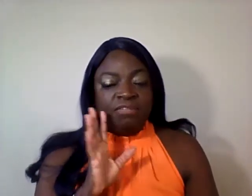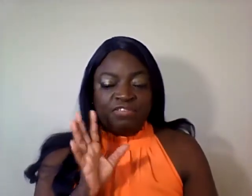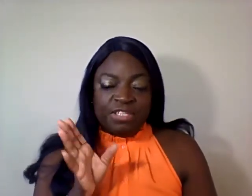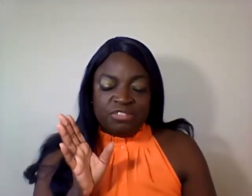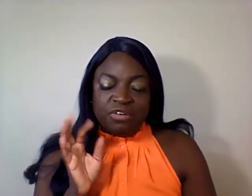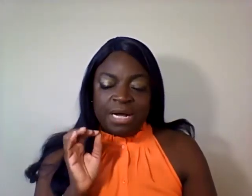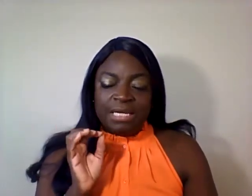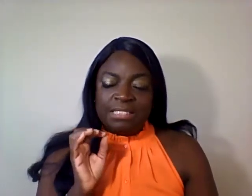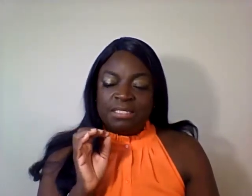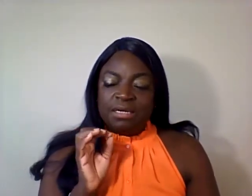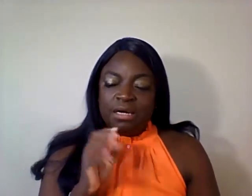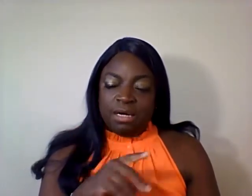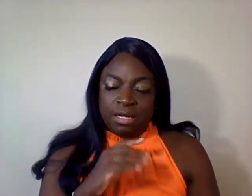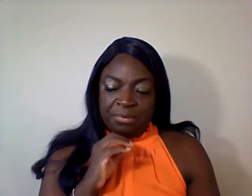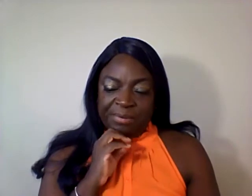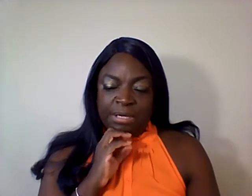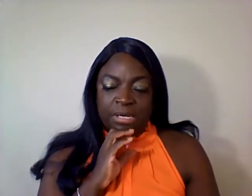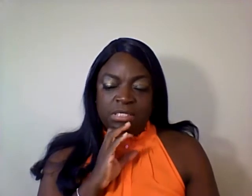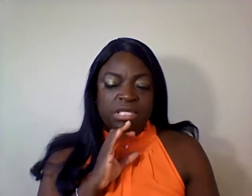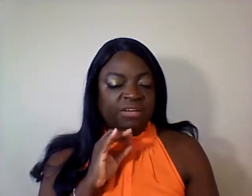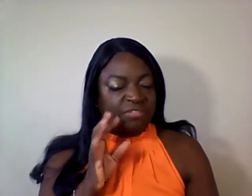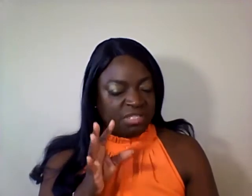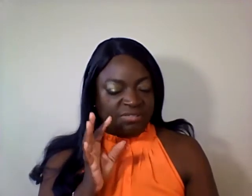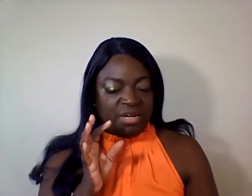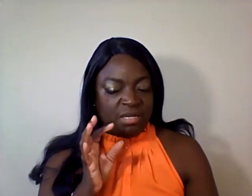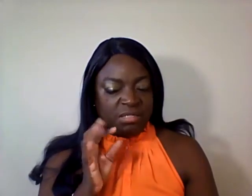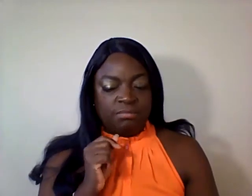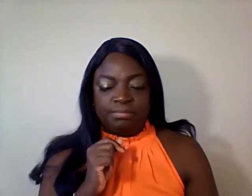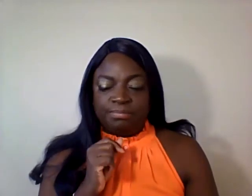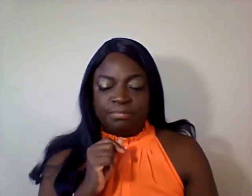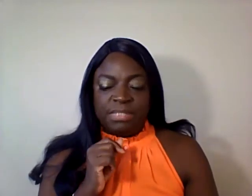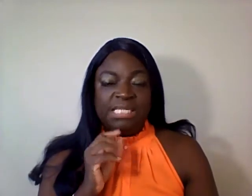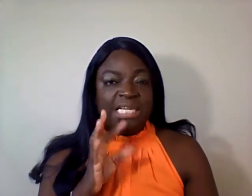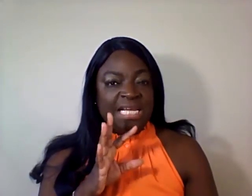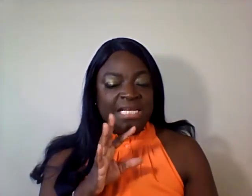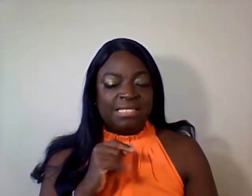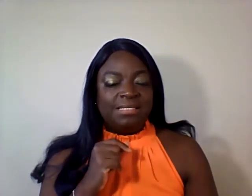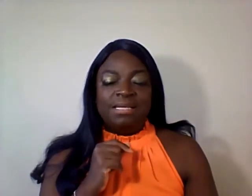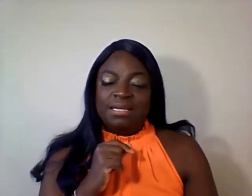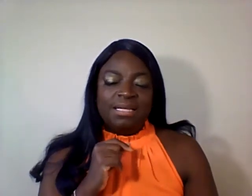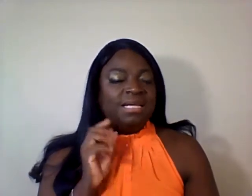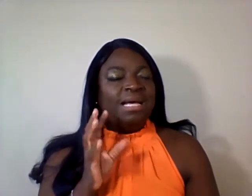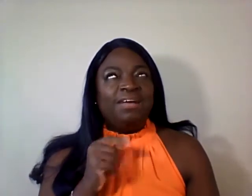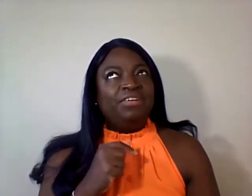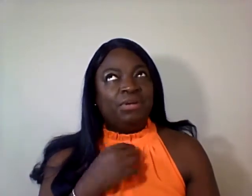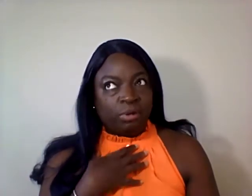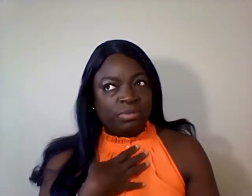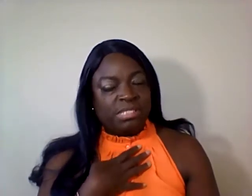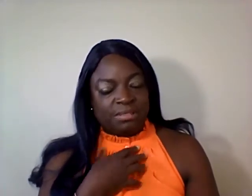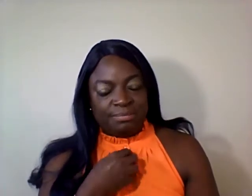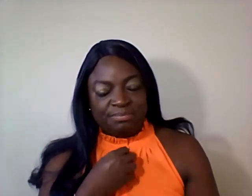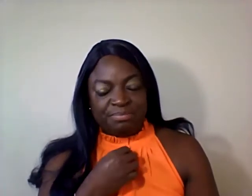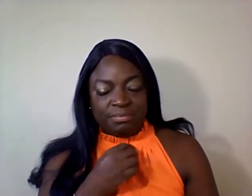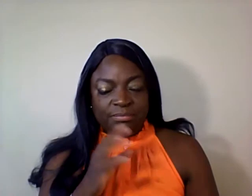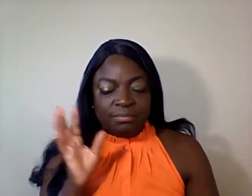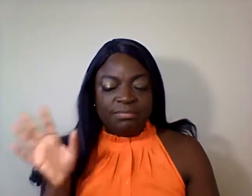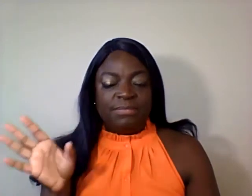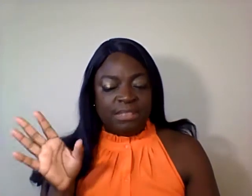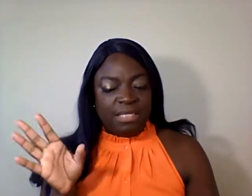French fries or onion rings? French tries. Kids? I have adults. I